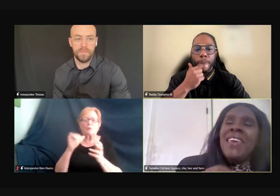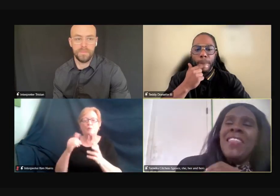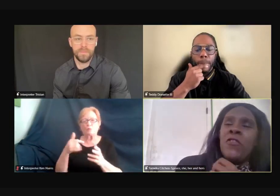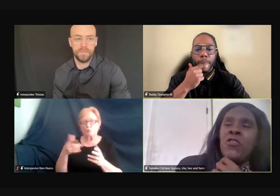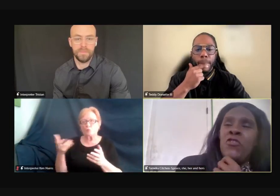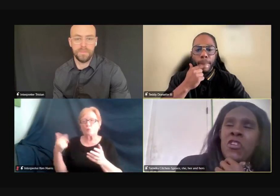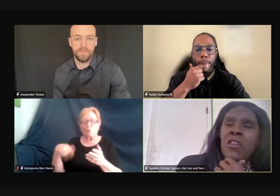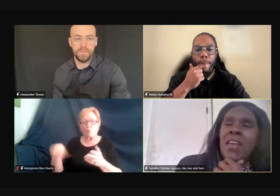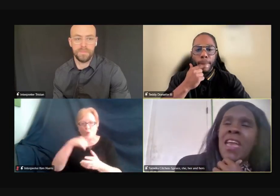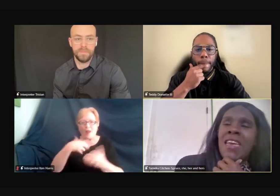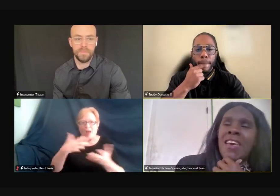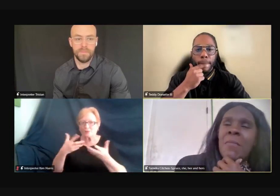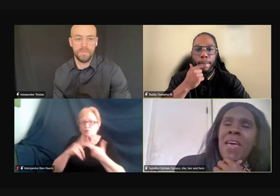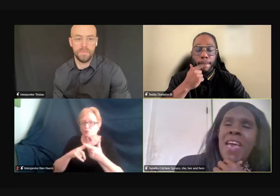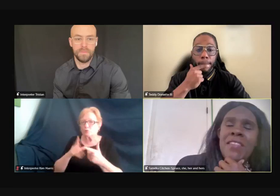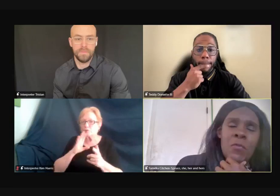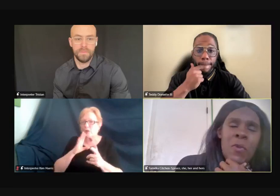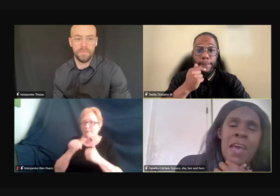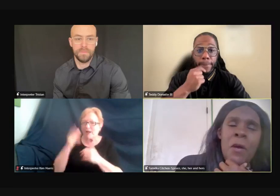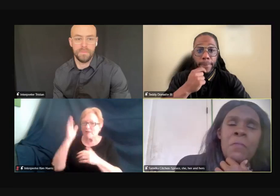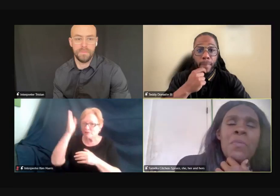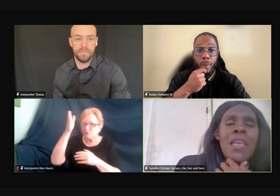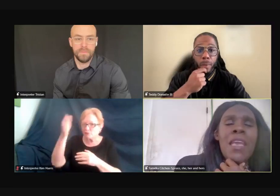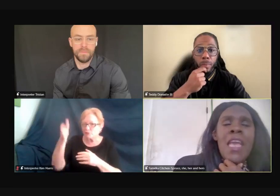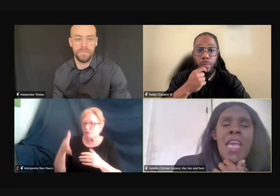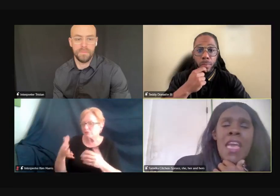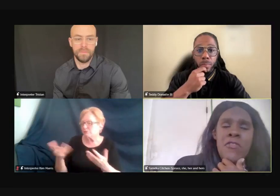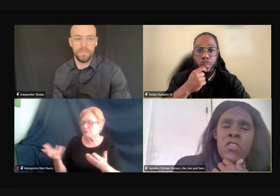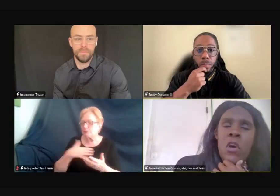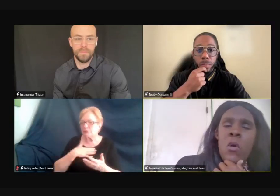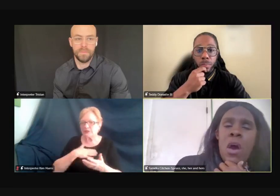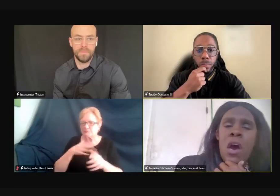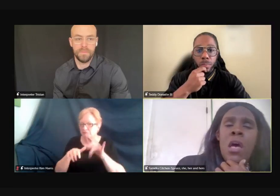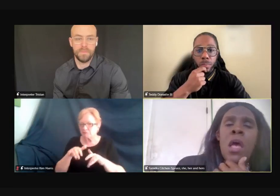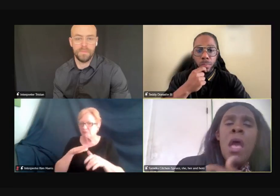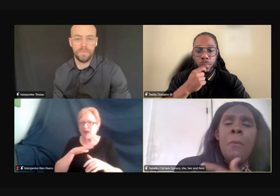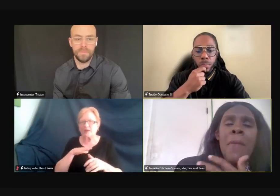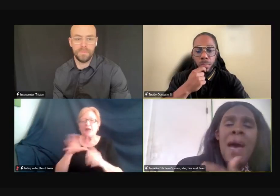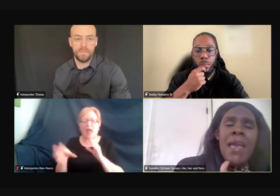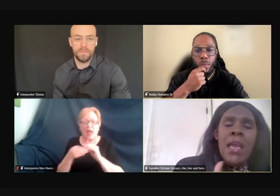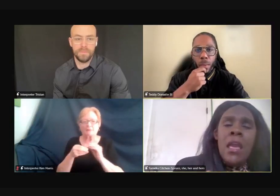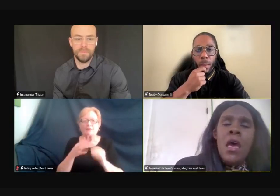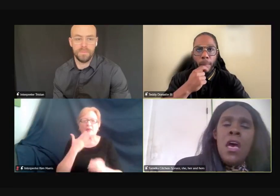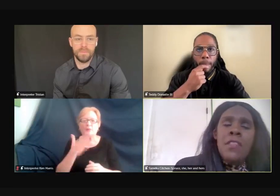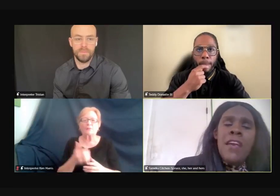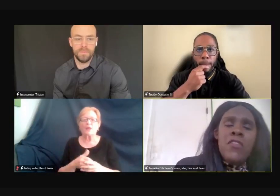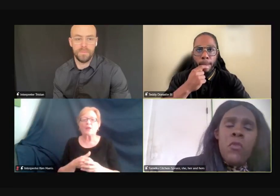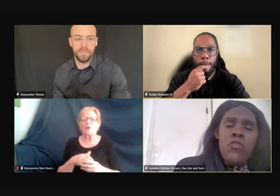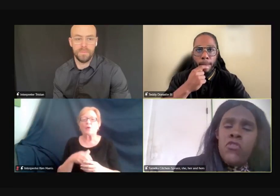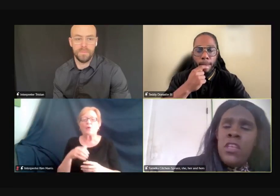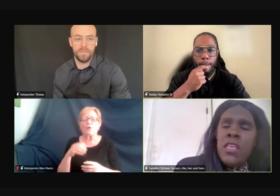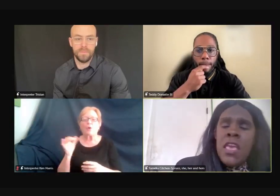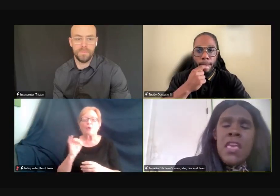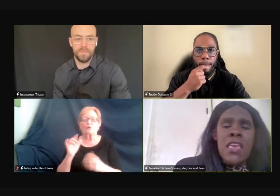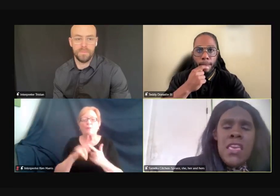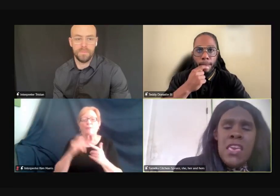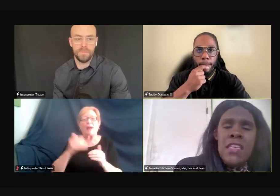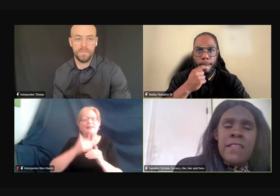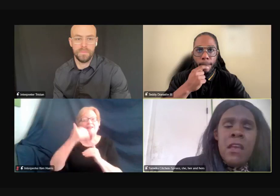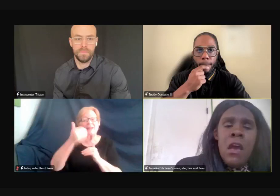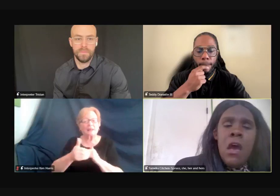you know, in the future as well. And so my next question